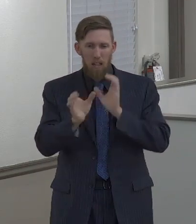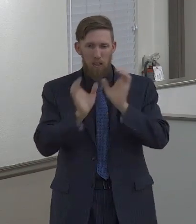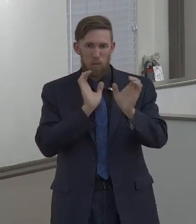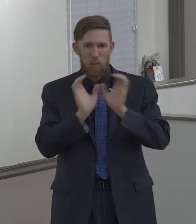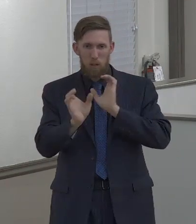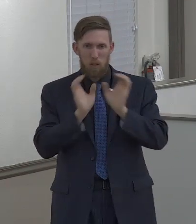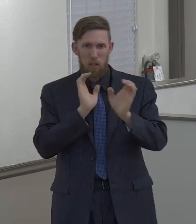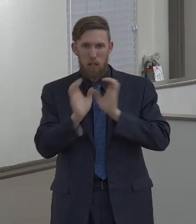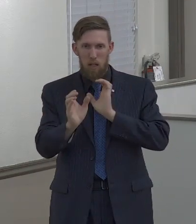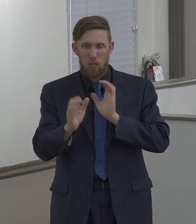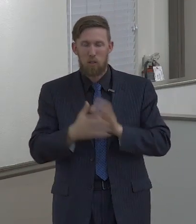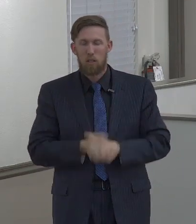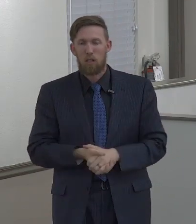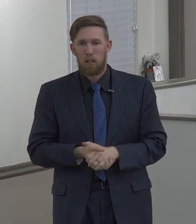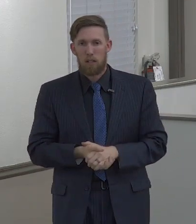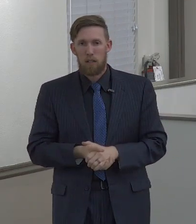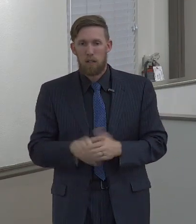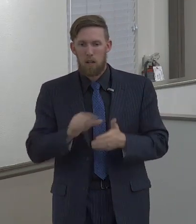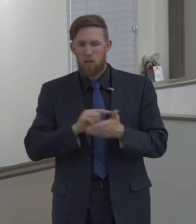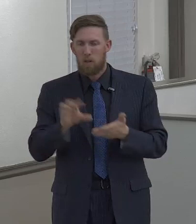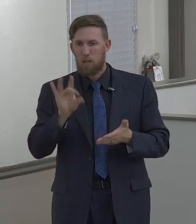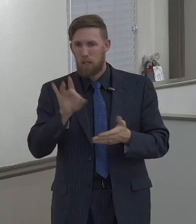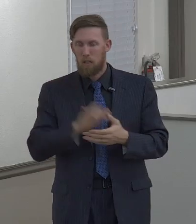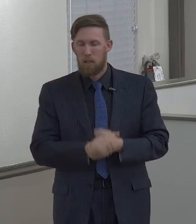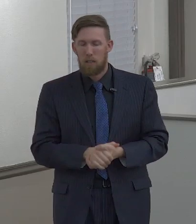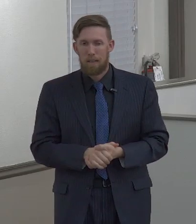So verse eight uses the term put off.